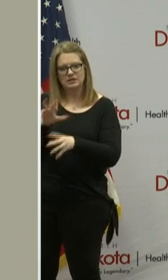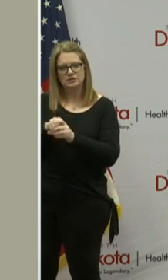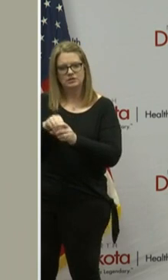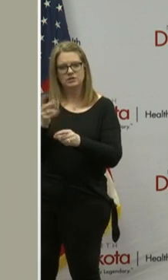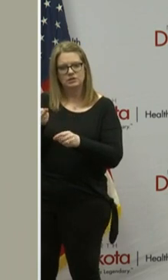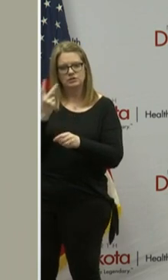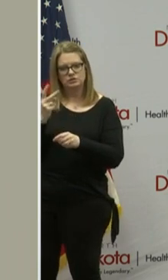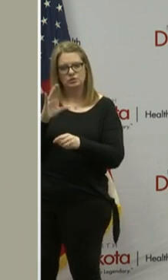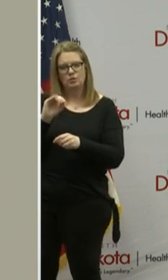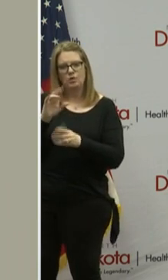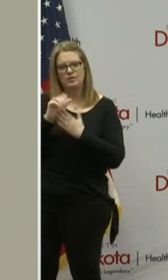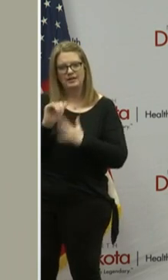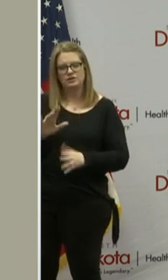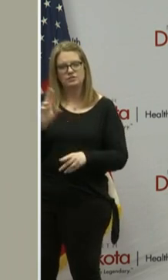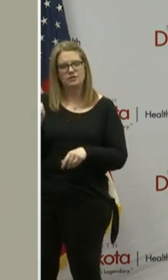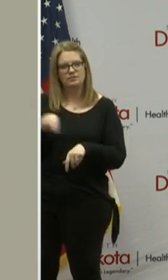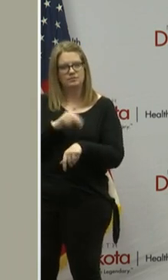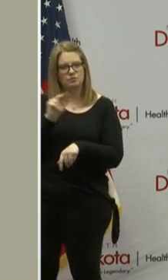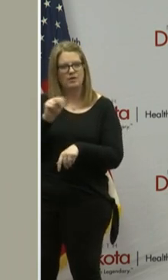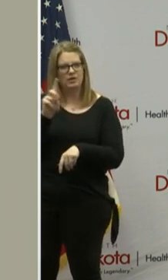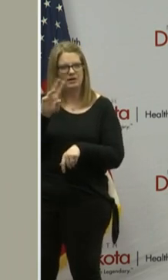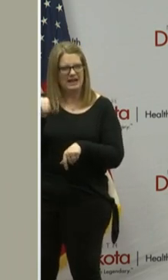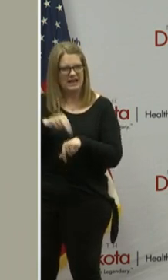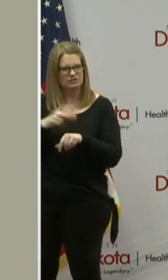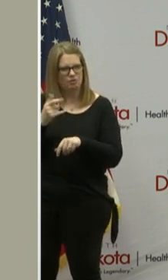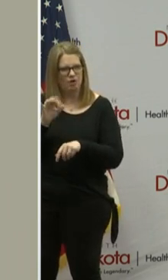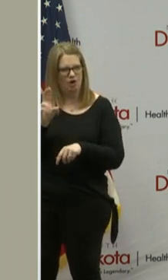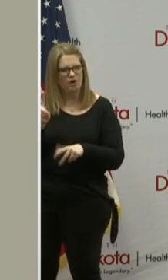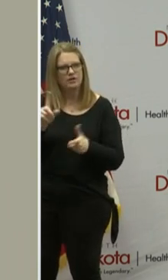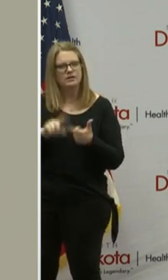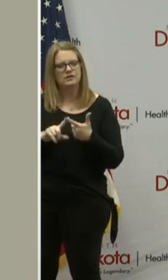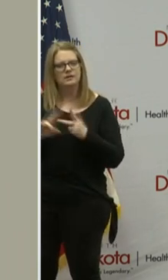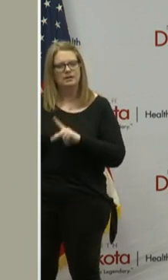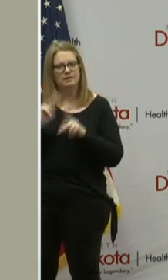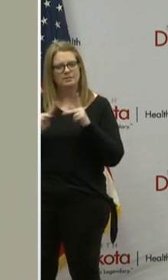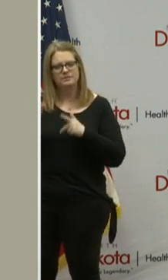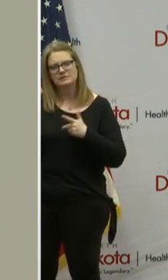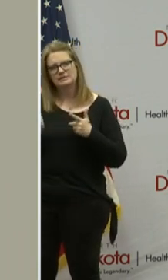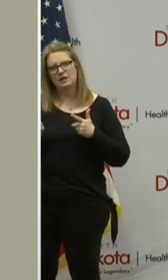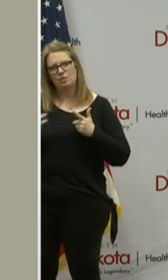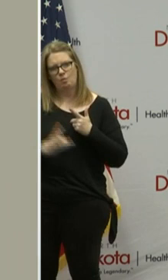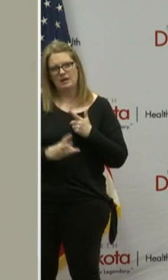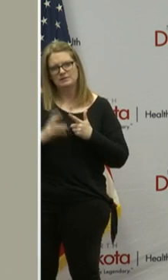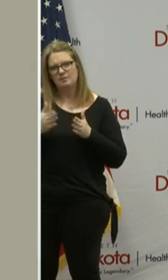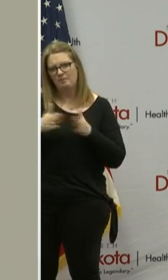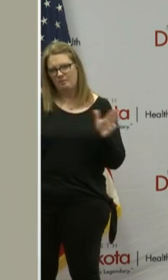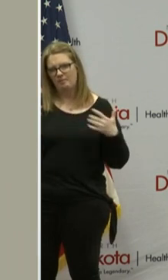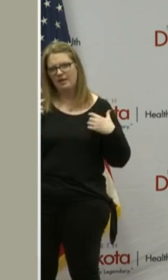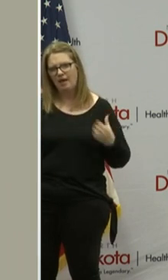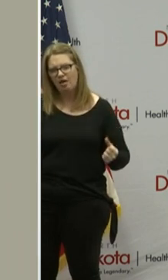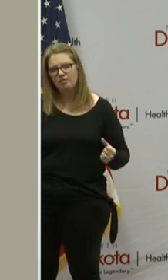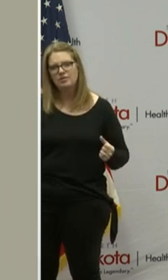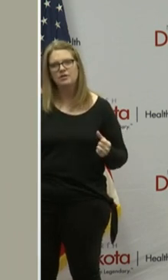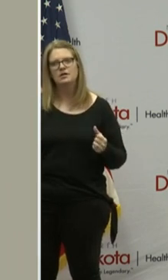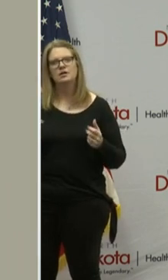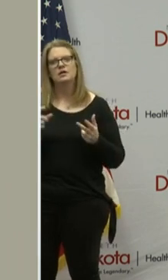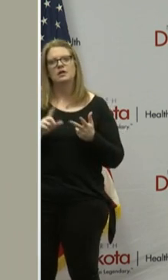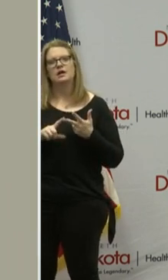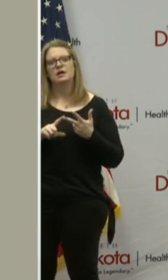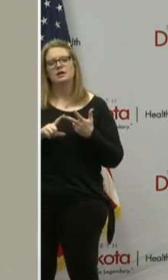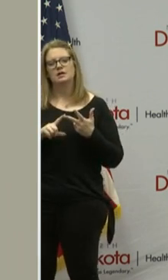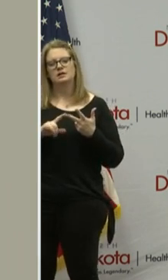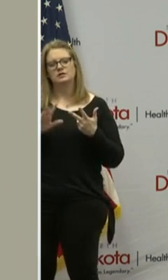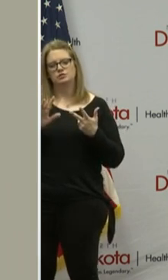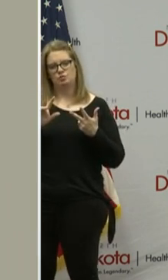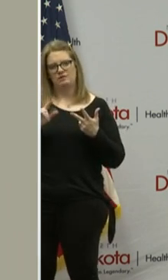lead to co-leaders North Dakota National Guard and then also from people from Southwest Public Health District there was another 25